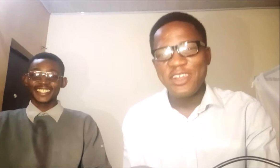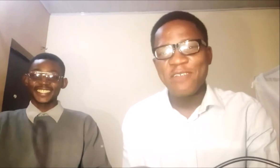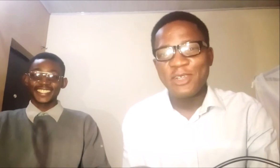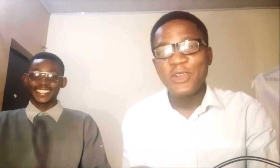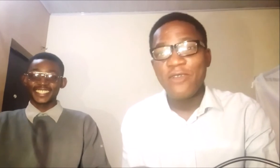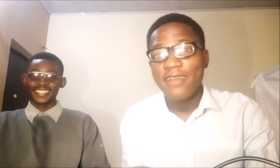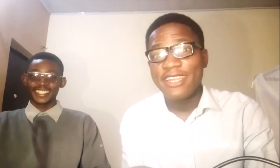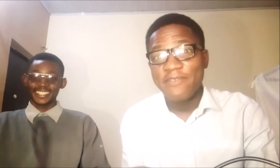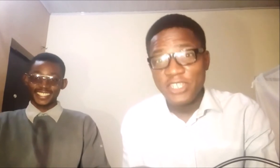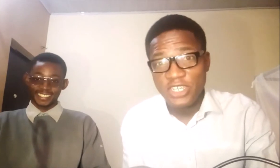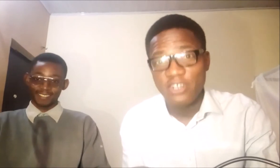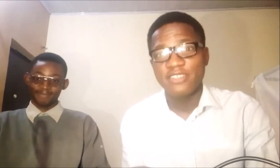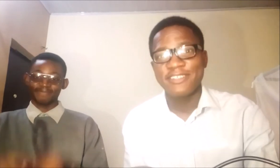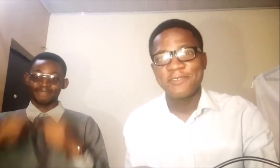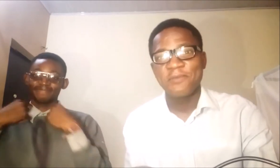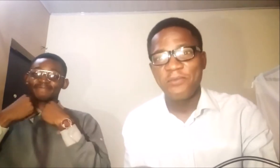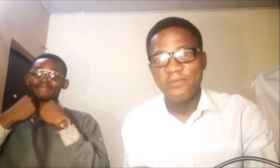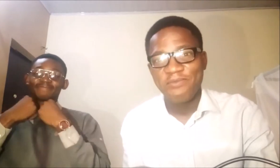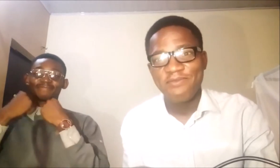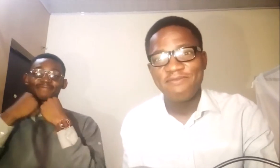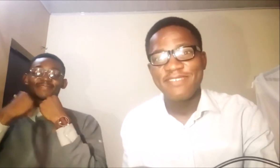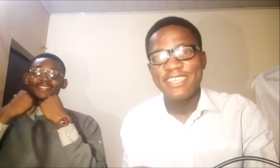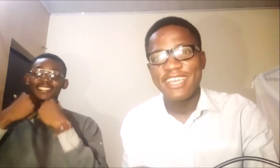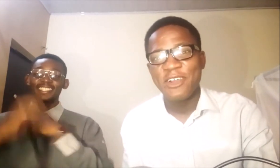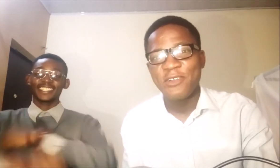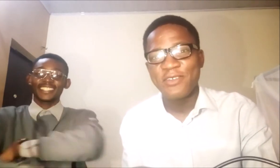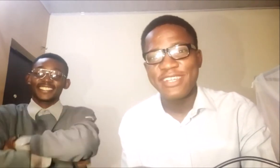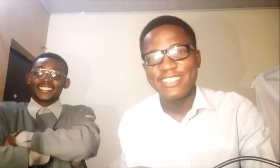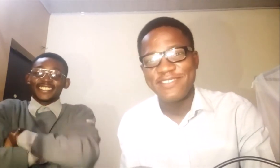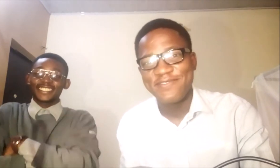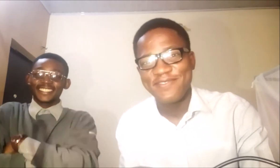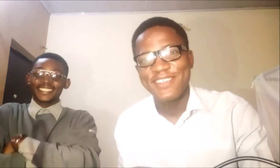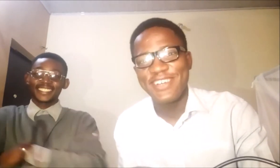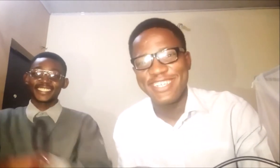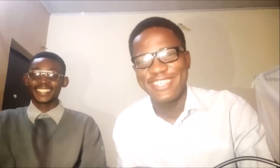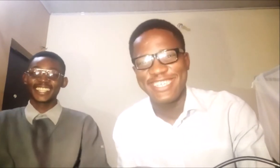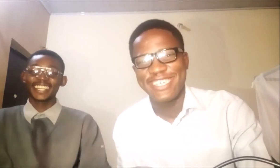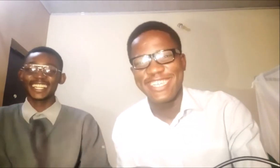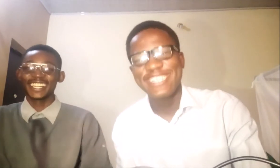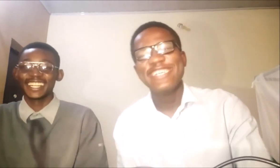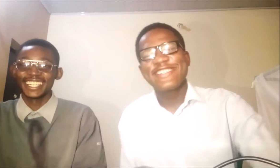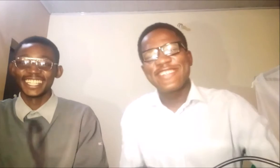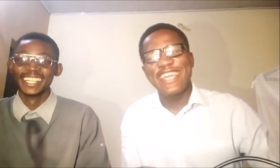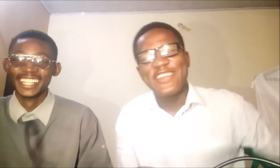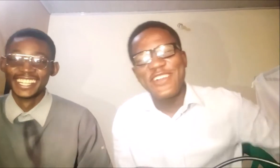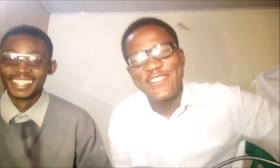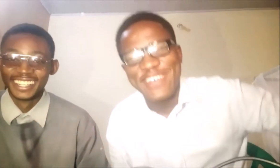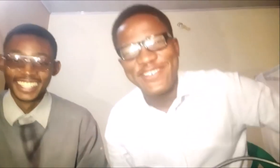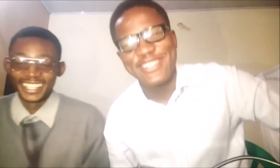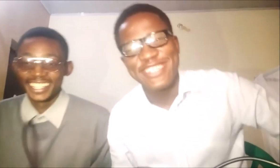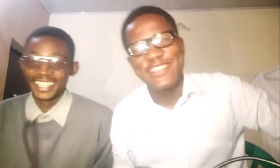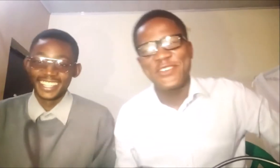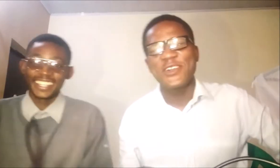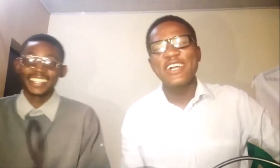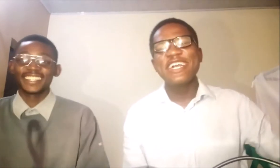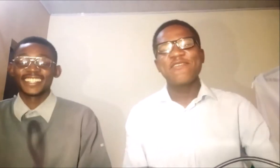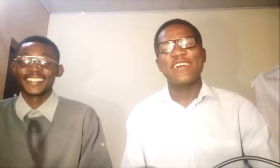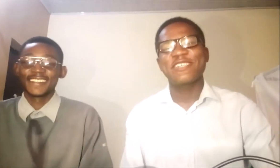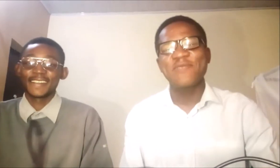very much. Oh, we are wearing different shirt. Get over it. So, thank you all very much today for participating.